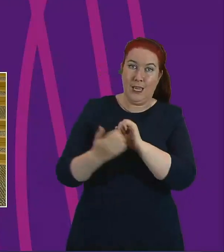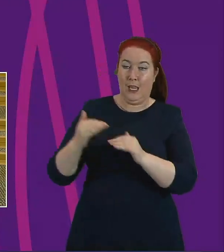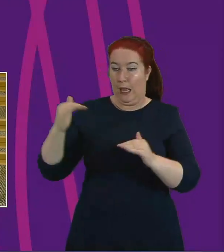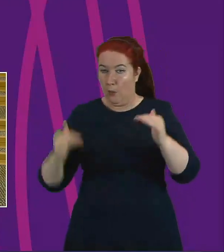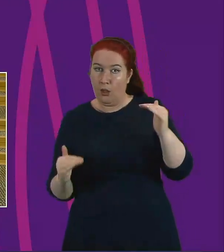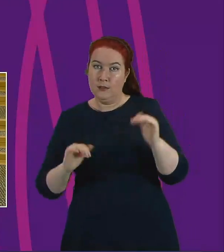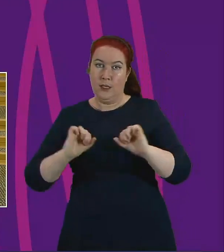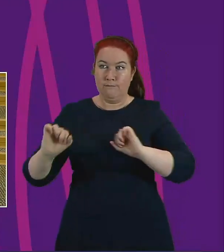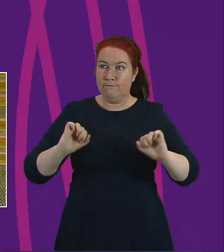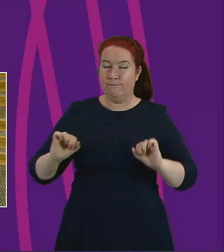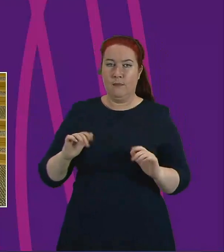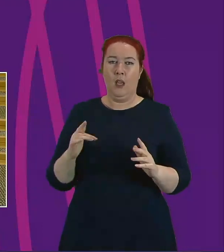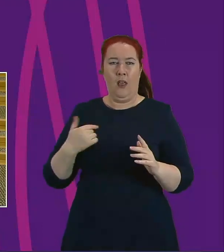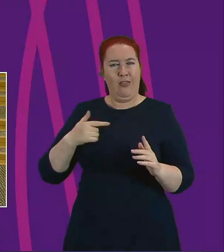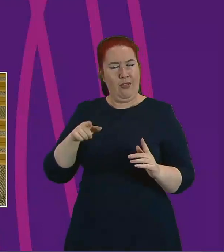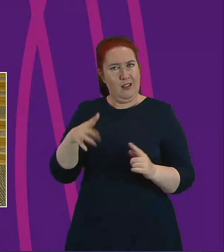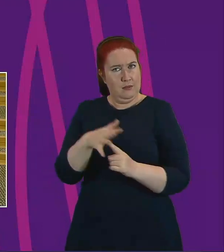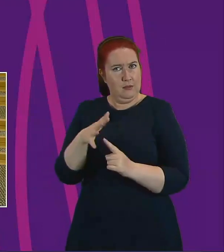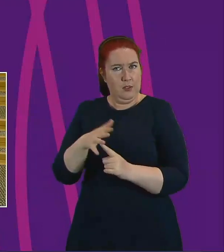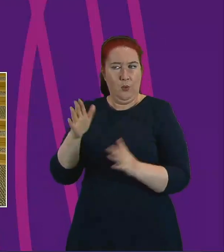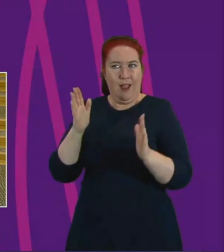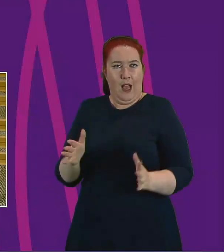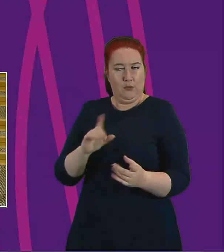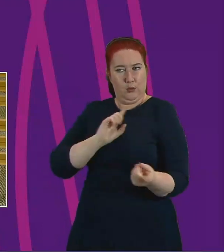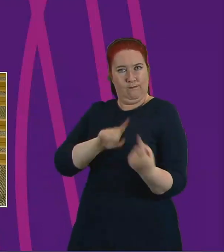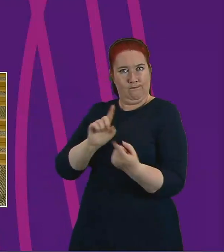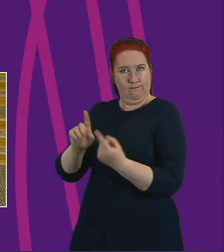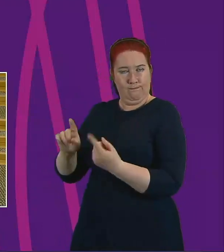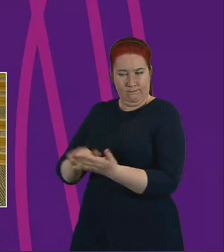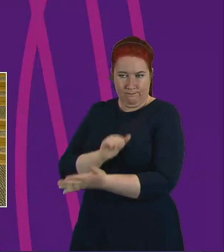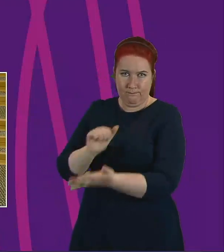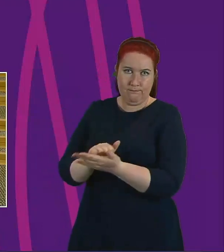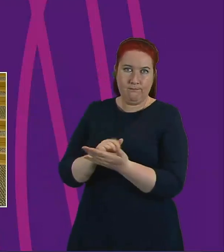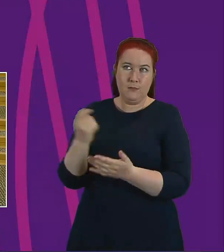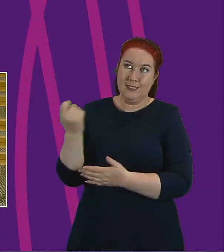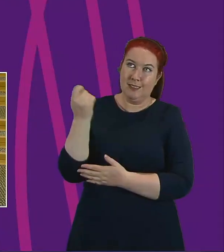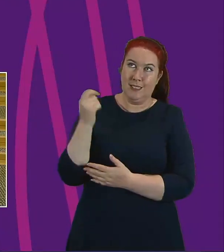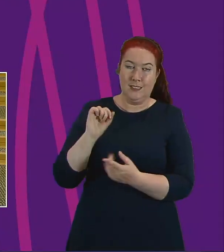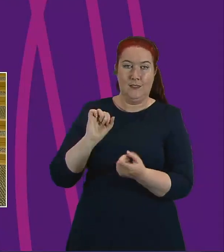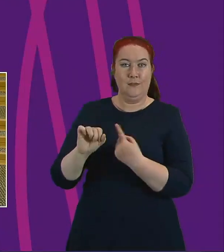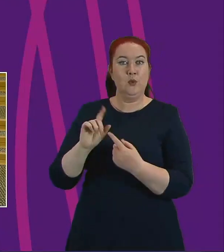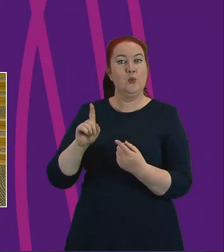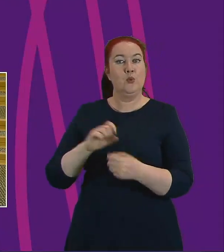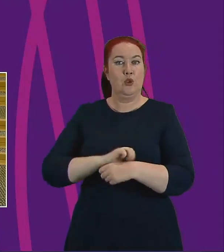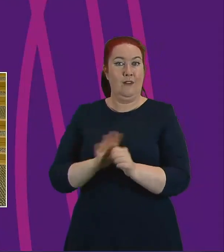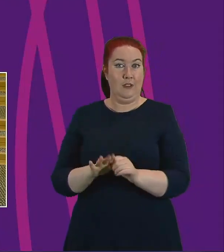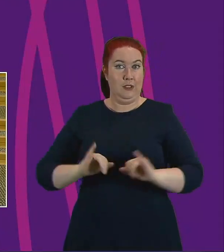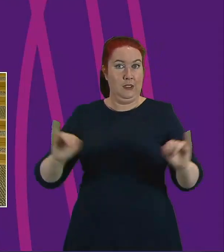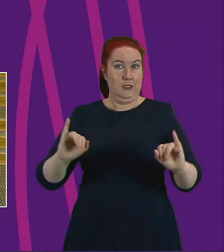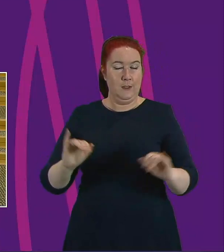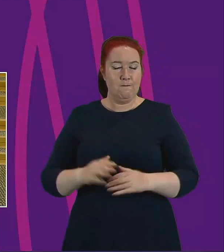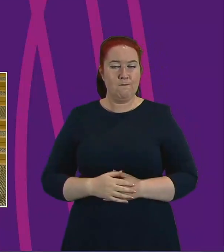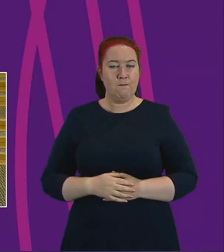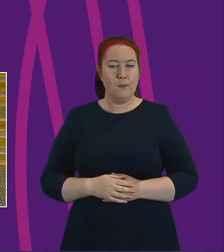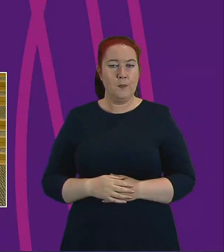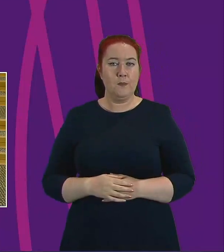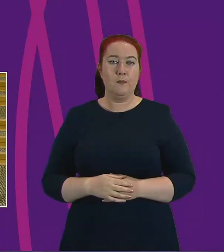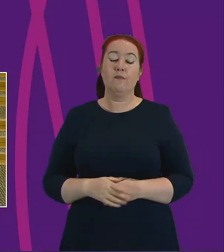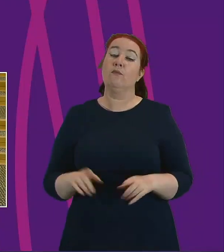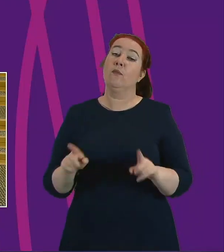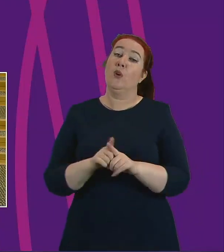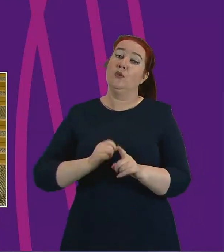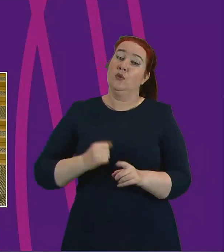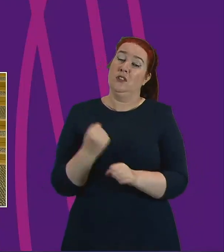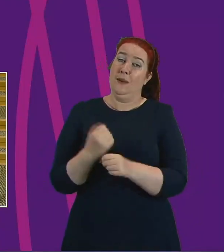lives will be central to our ability to respond successfully and to the challenges that we will face. It will also support our wider ambitions